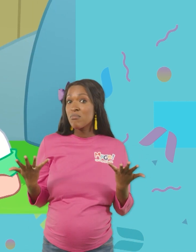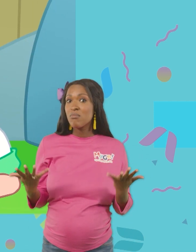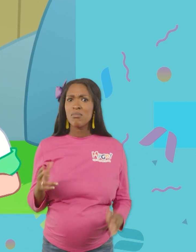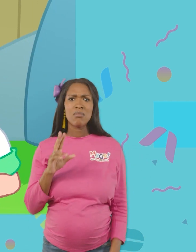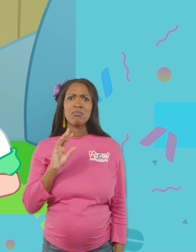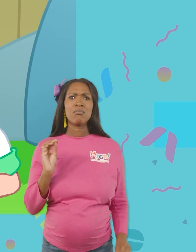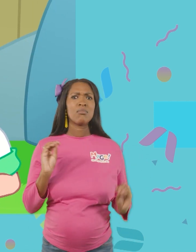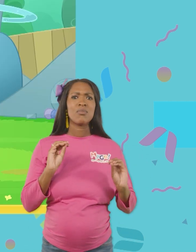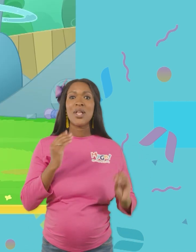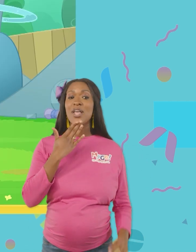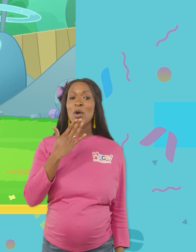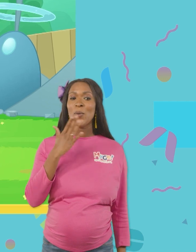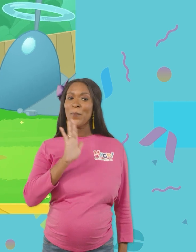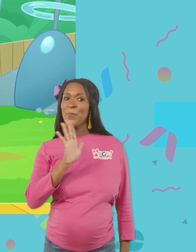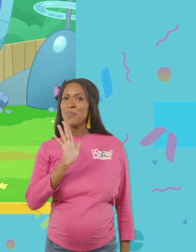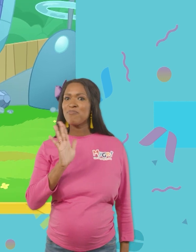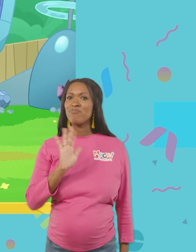nothing. Uh, thank you. Bye-bye.